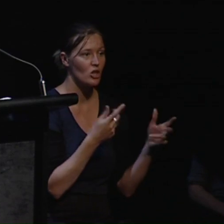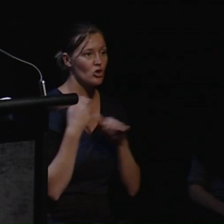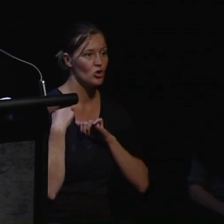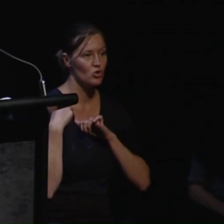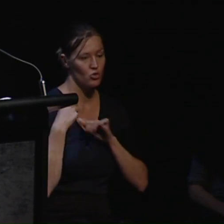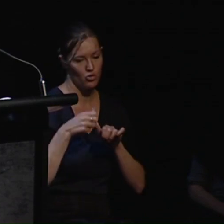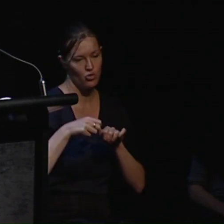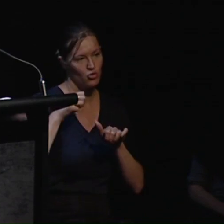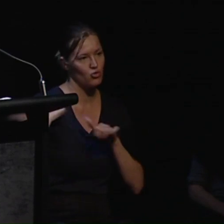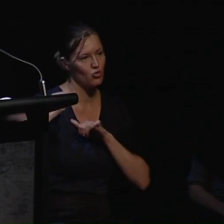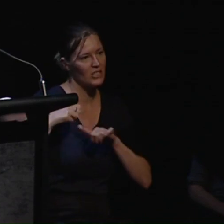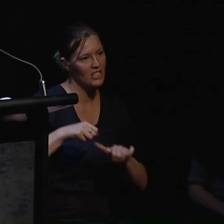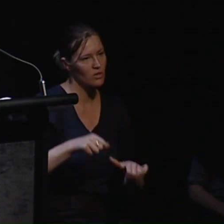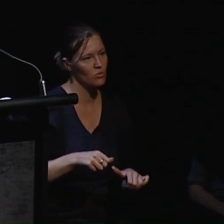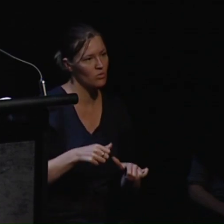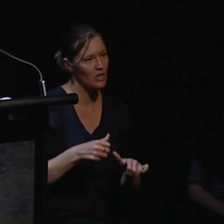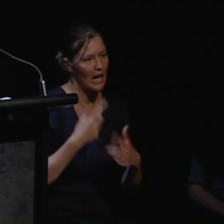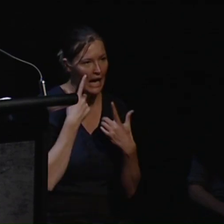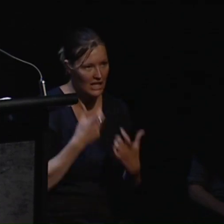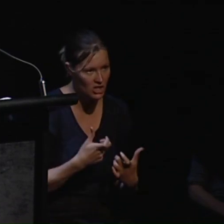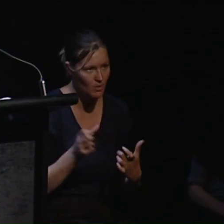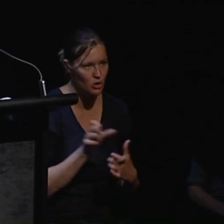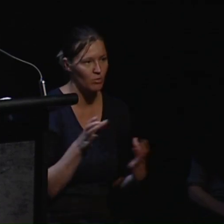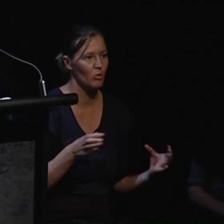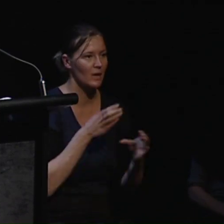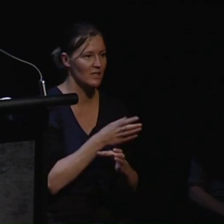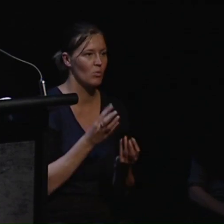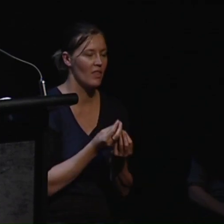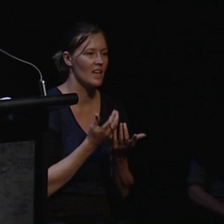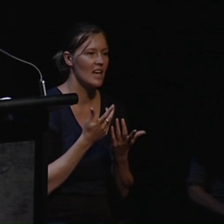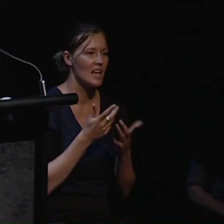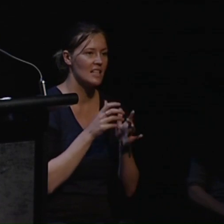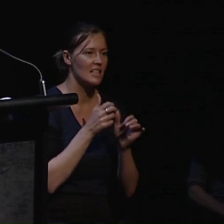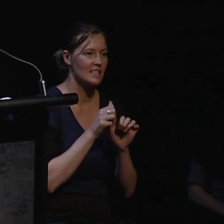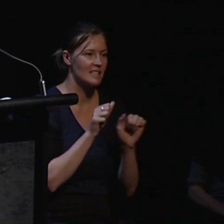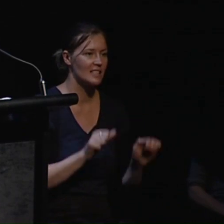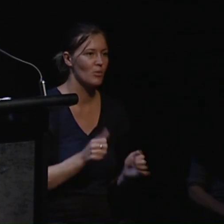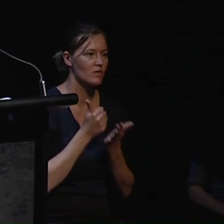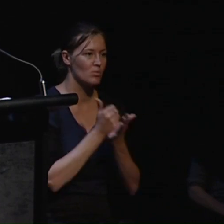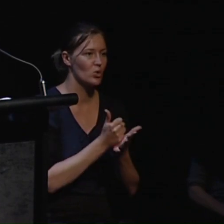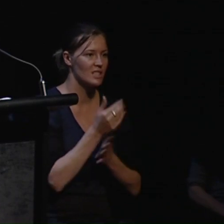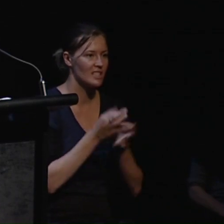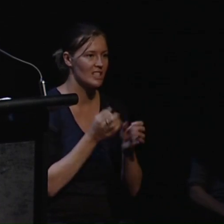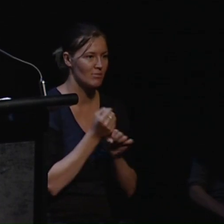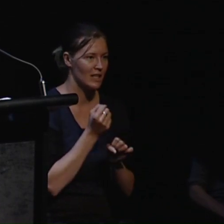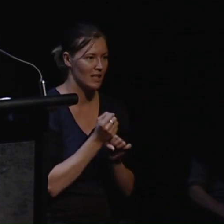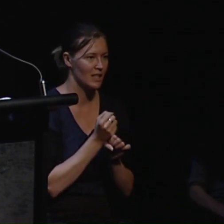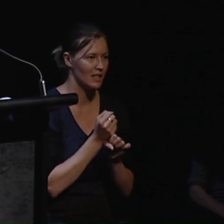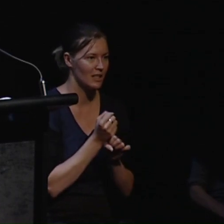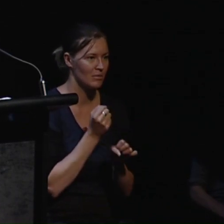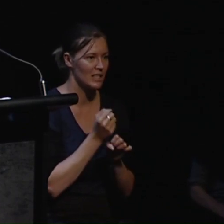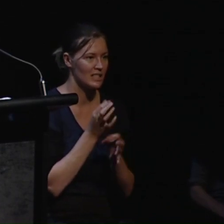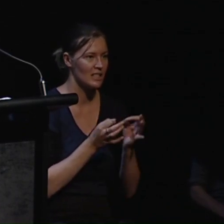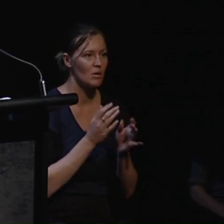guardianship should really be replaced with a system of supported decision-making which will require all